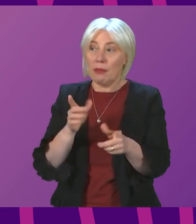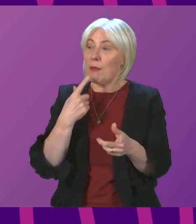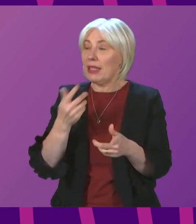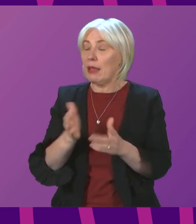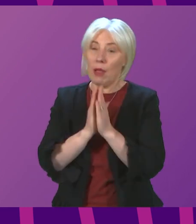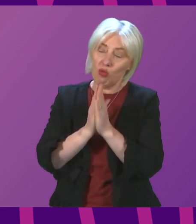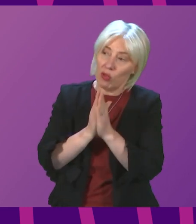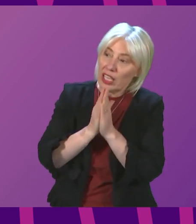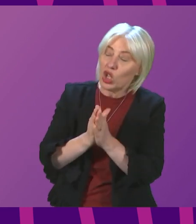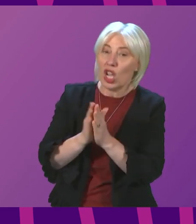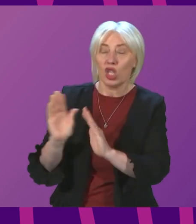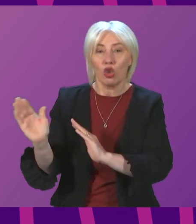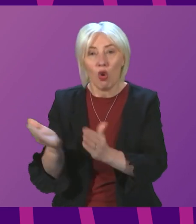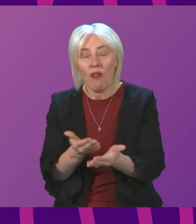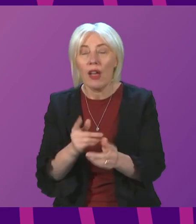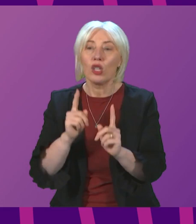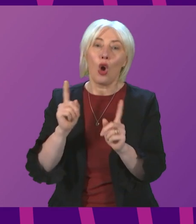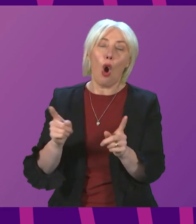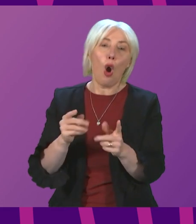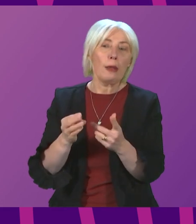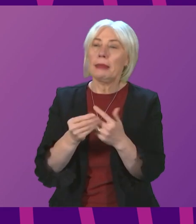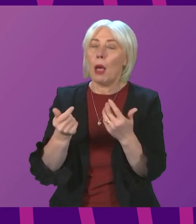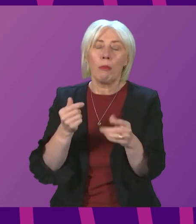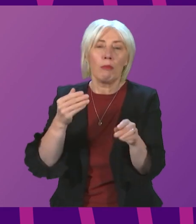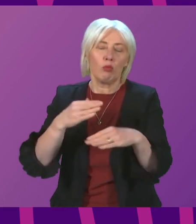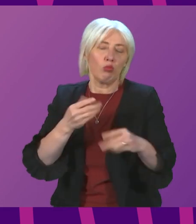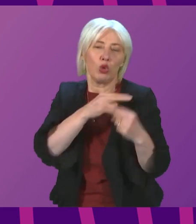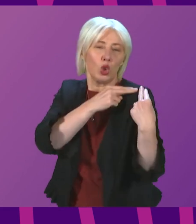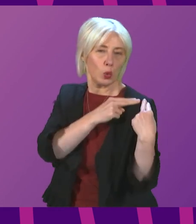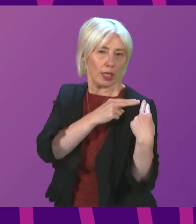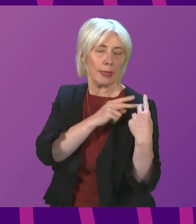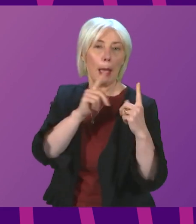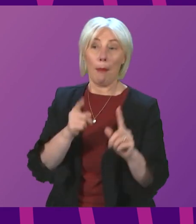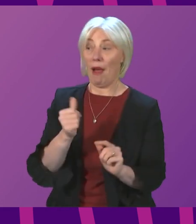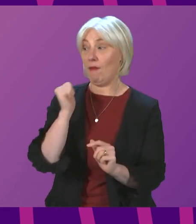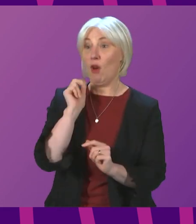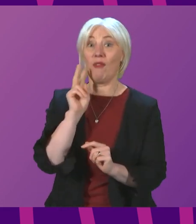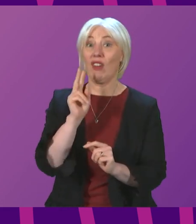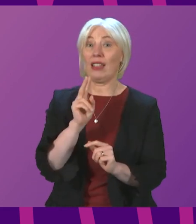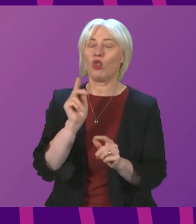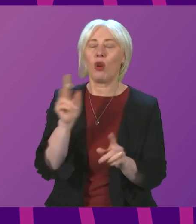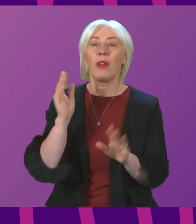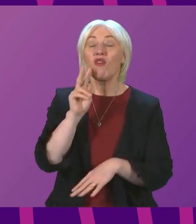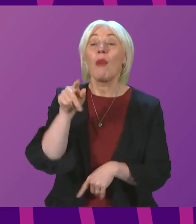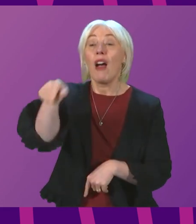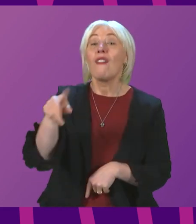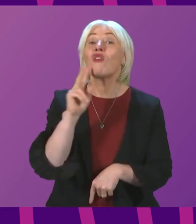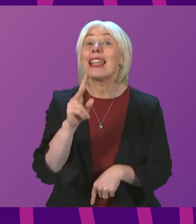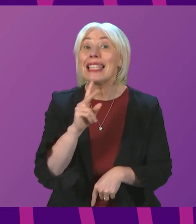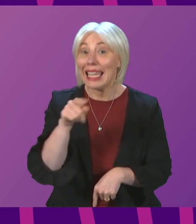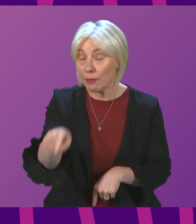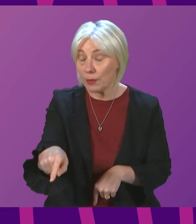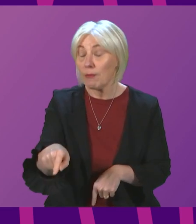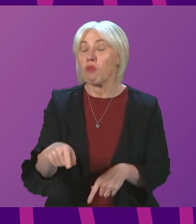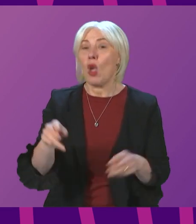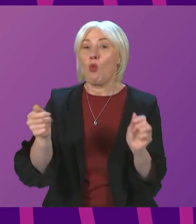religious services or carrying out some receptionist duties. From Friday, in light of the improving situation, this requirement will revert again to